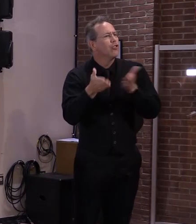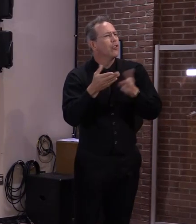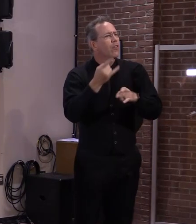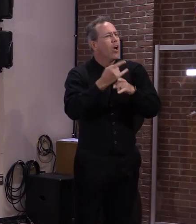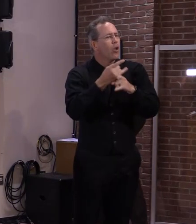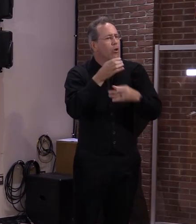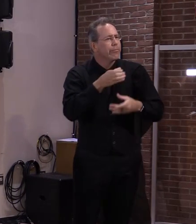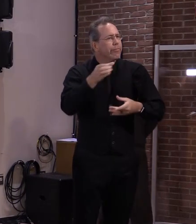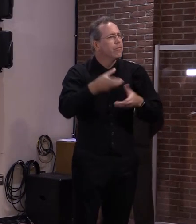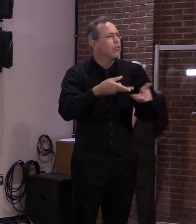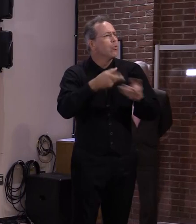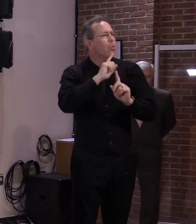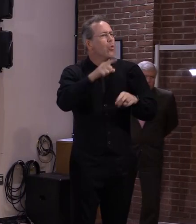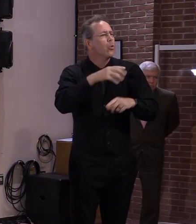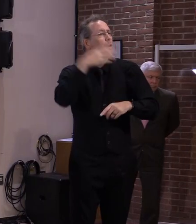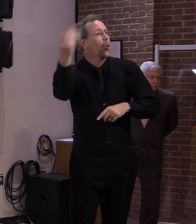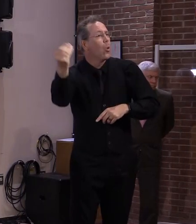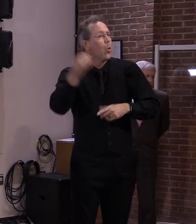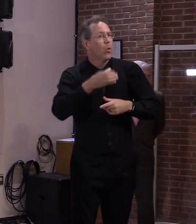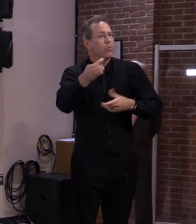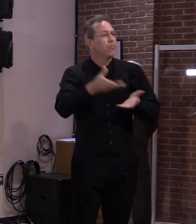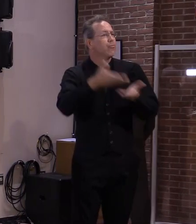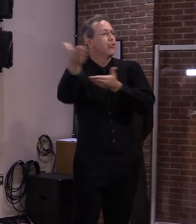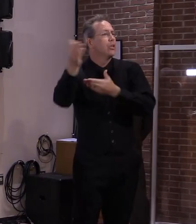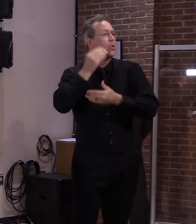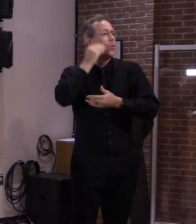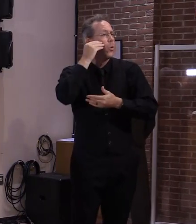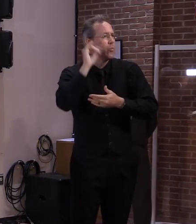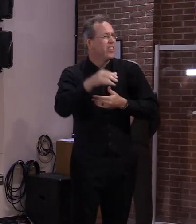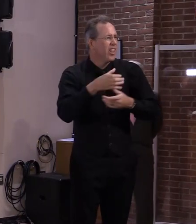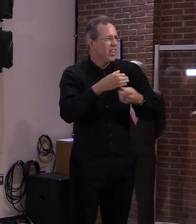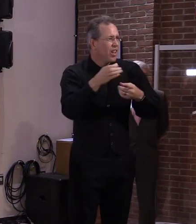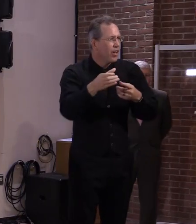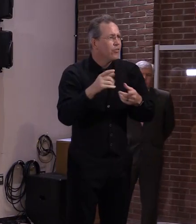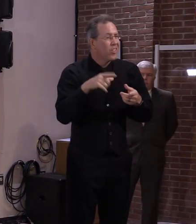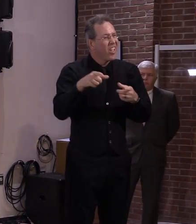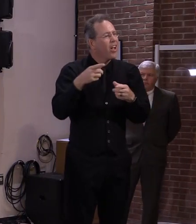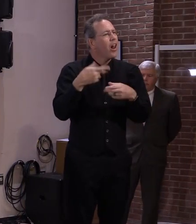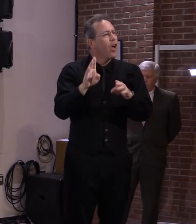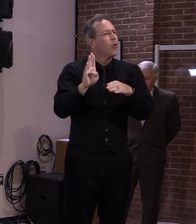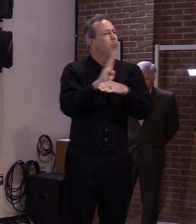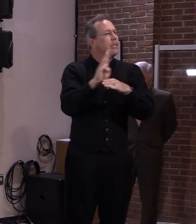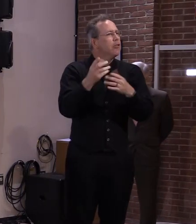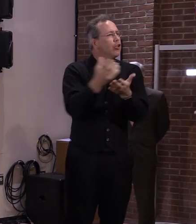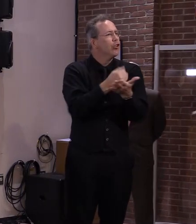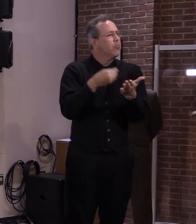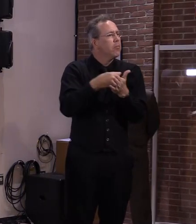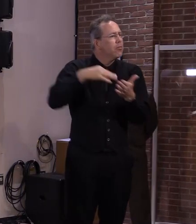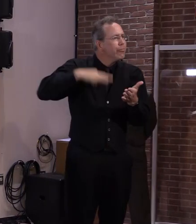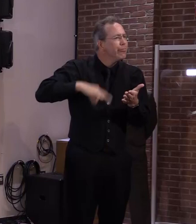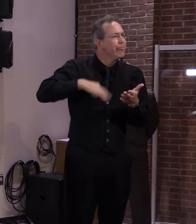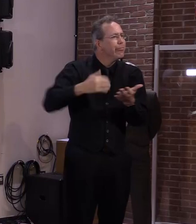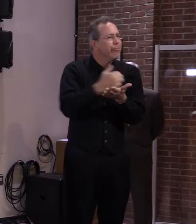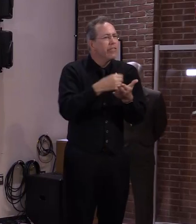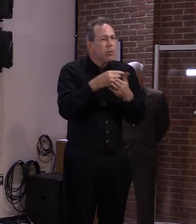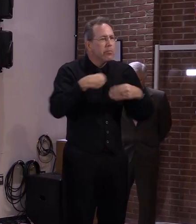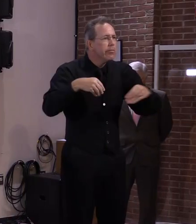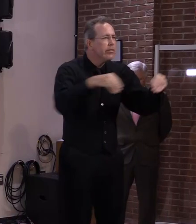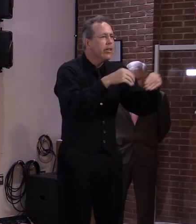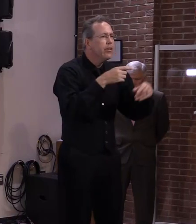important revenue stream for both employers and employees in an industry that has been hit especially hard.